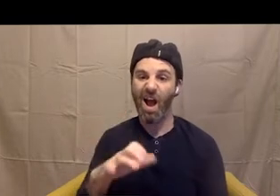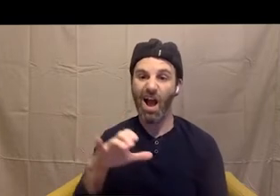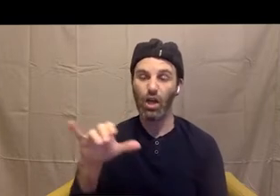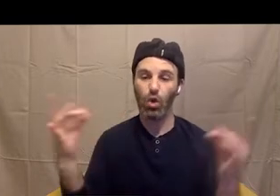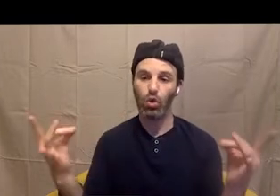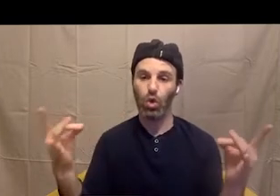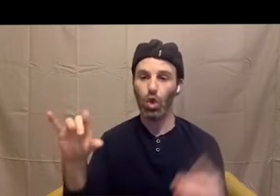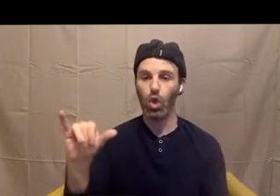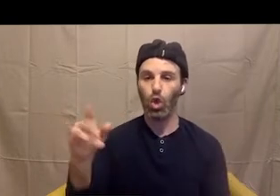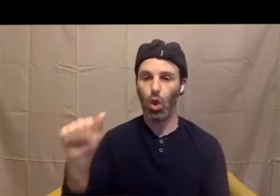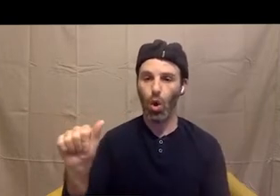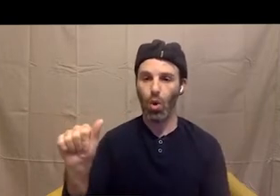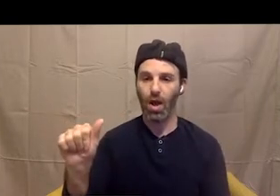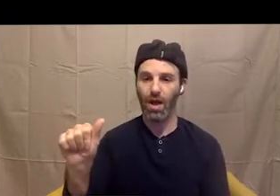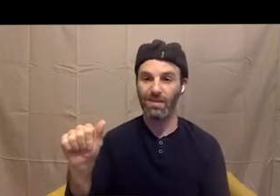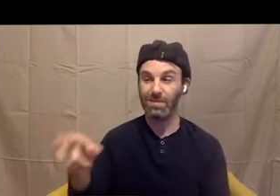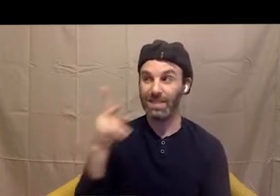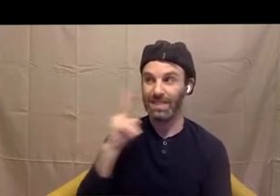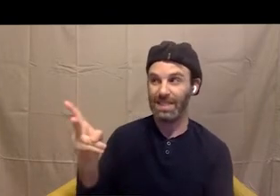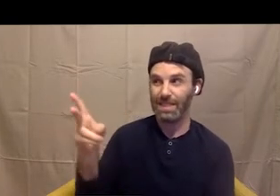And on this page, we're going to follow Mimi through some experiences.